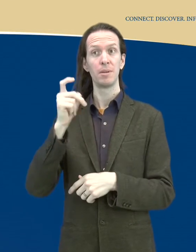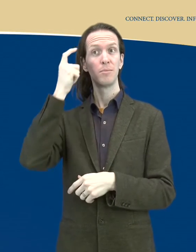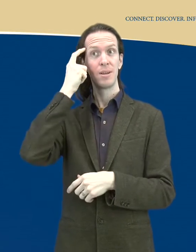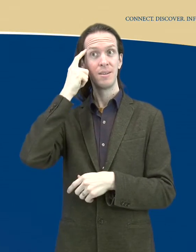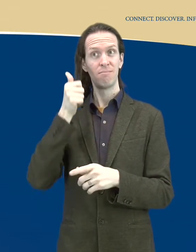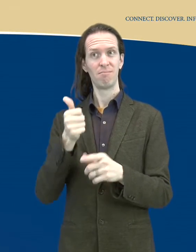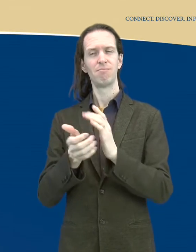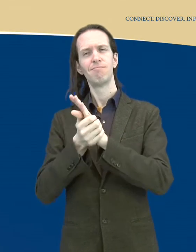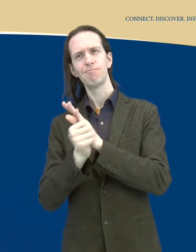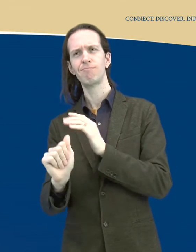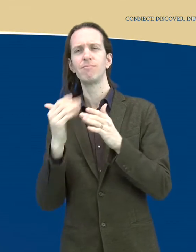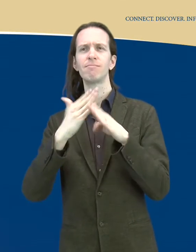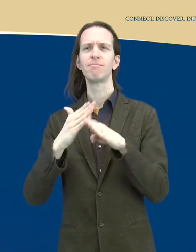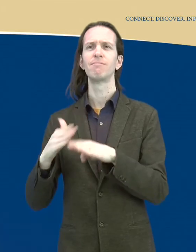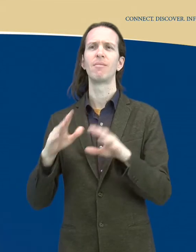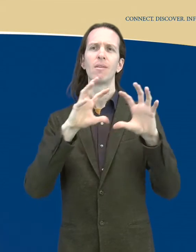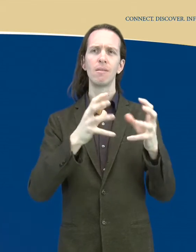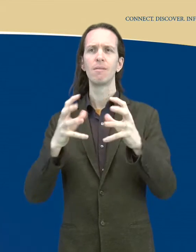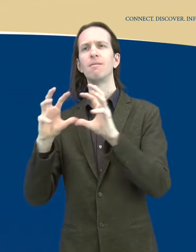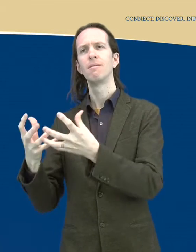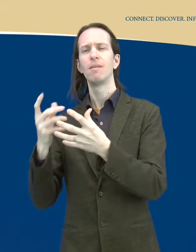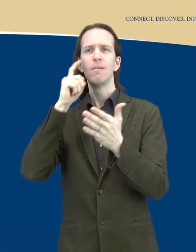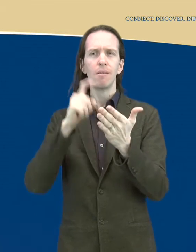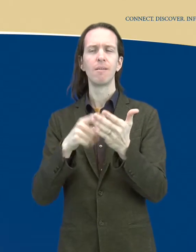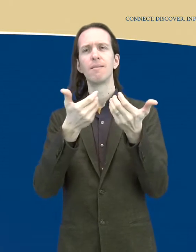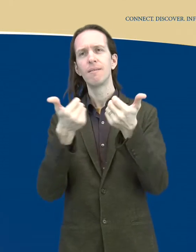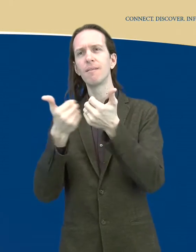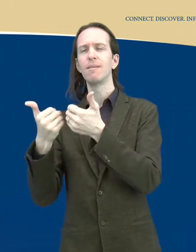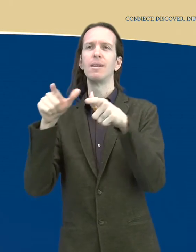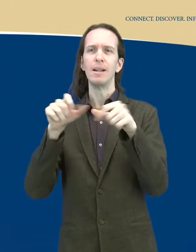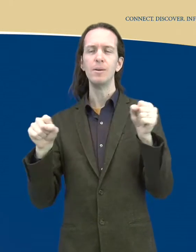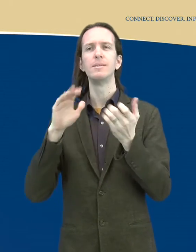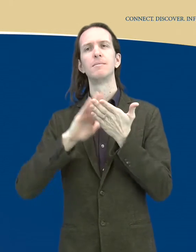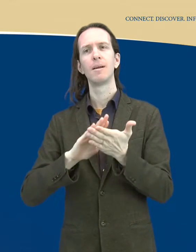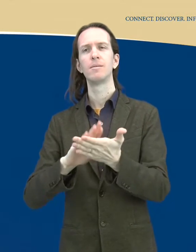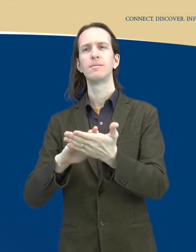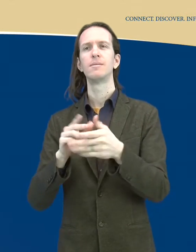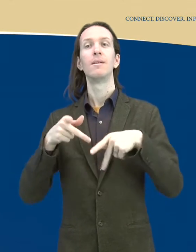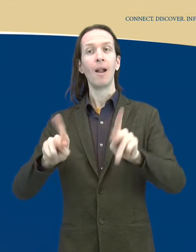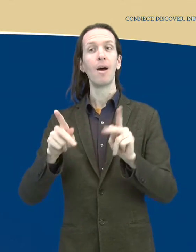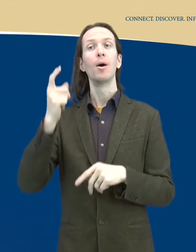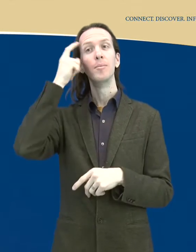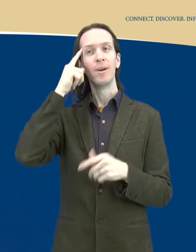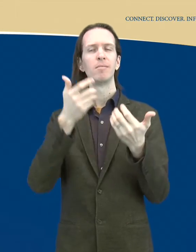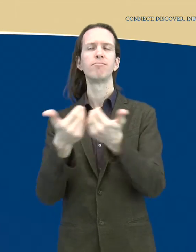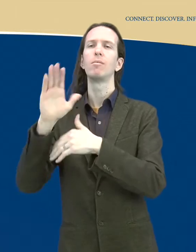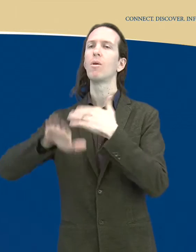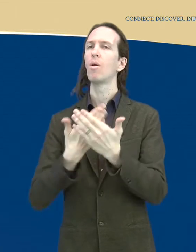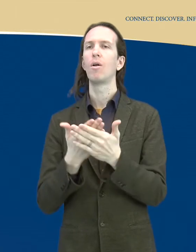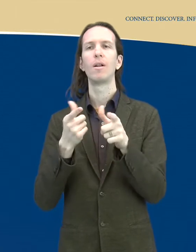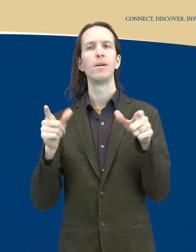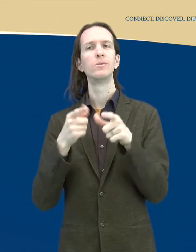to segment all languages. This biological process includes the segmentation of languages